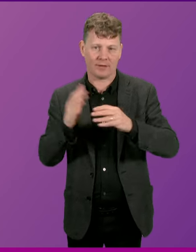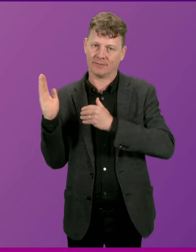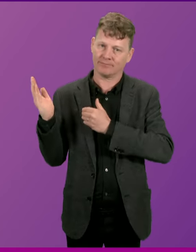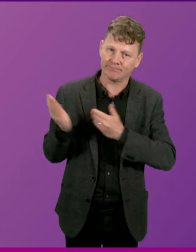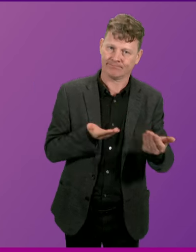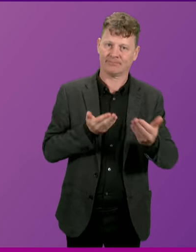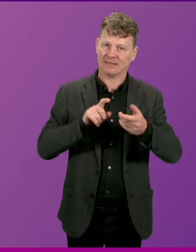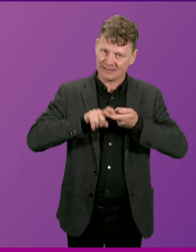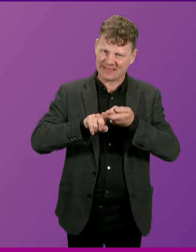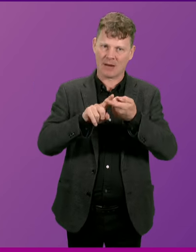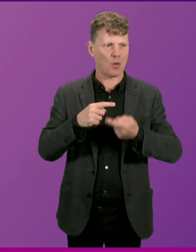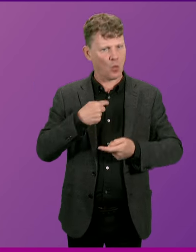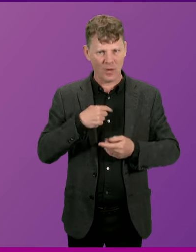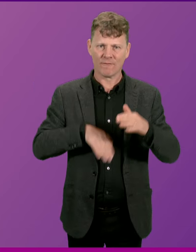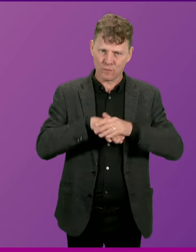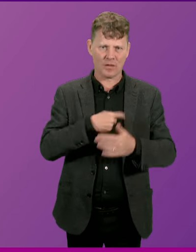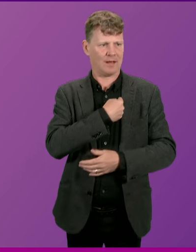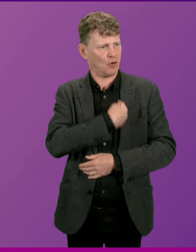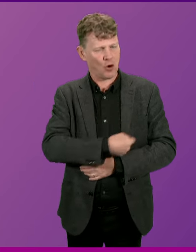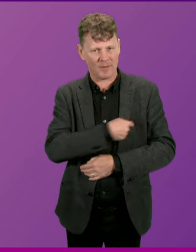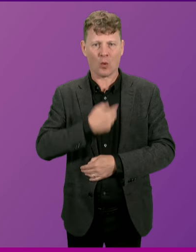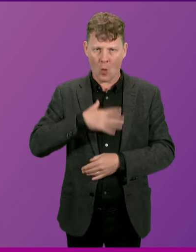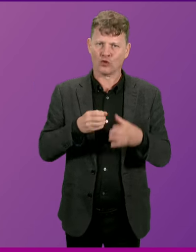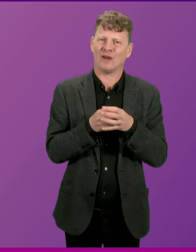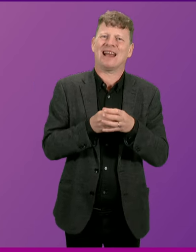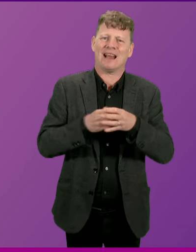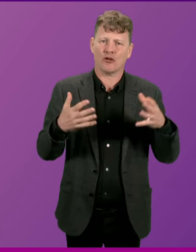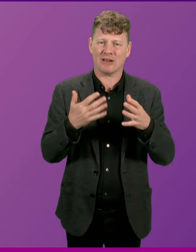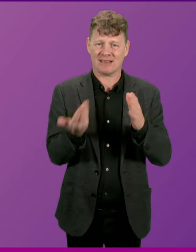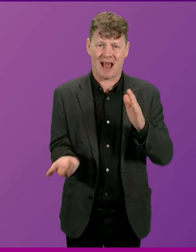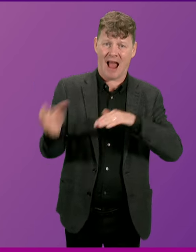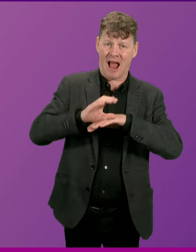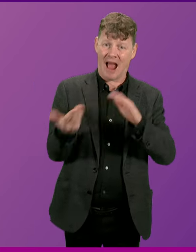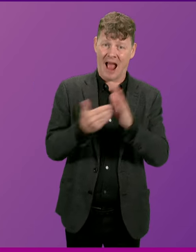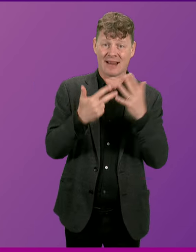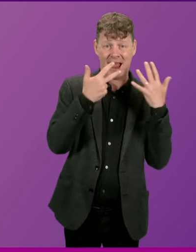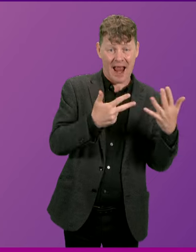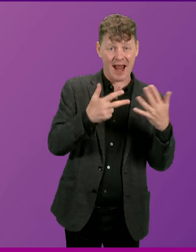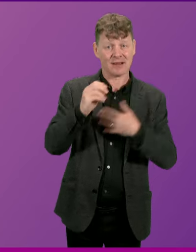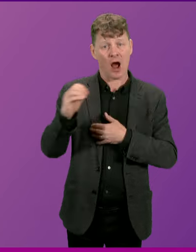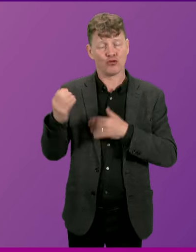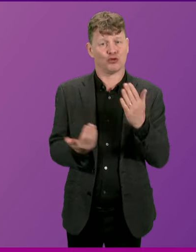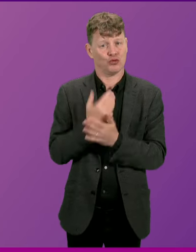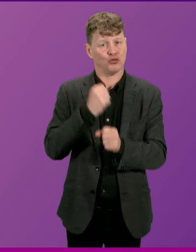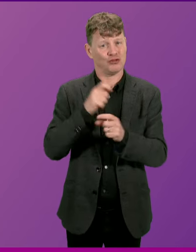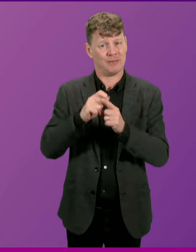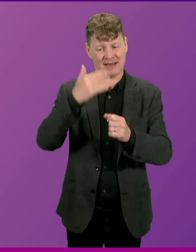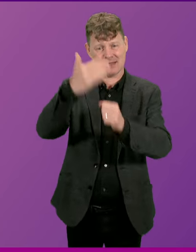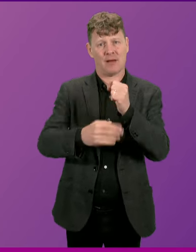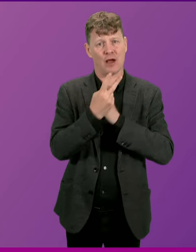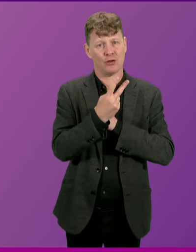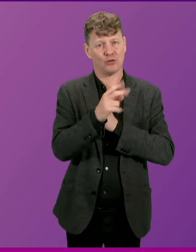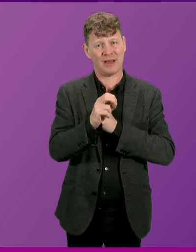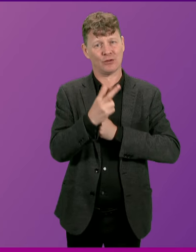and we remain fully committed to increasing the number of GPs in Scotland by 800 by 2027. To support general practice, we have